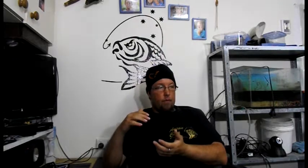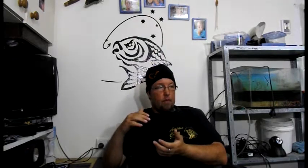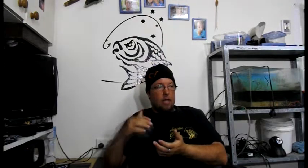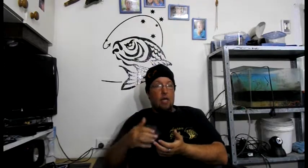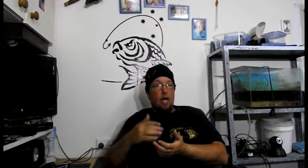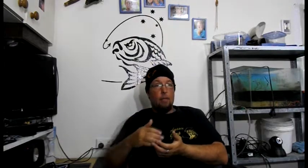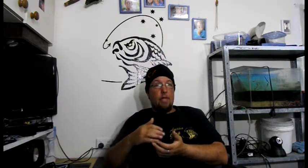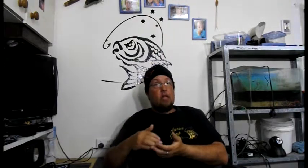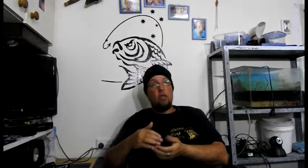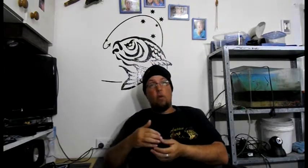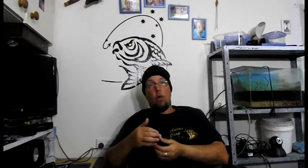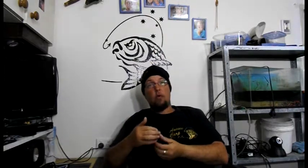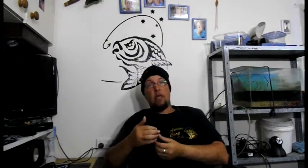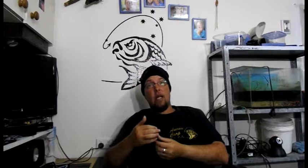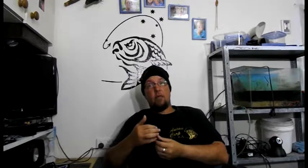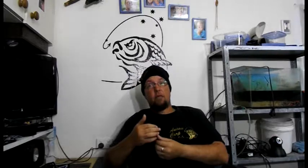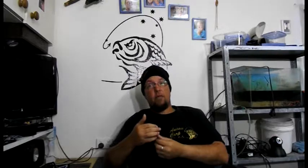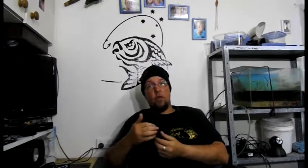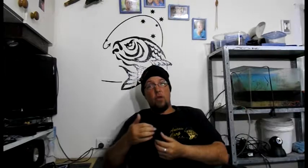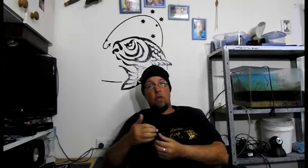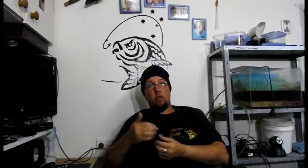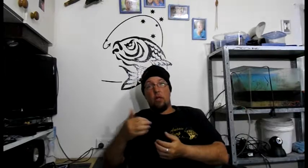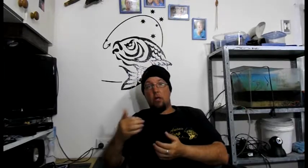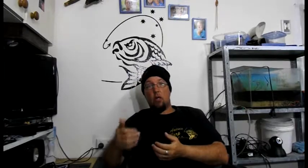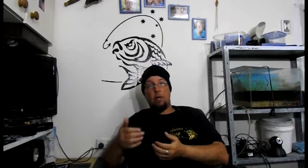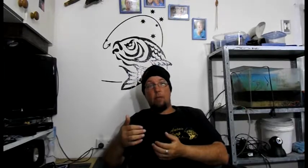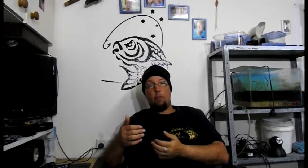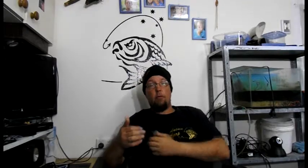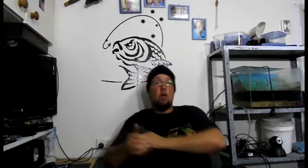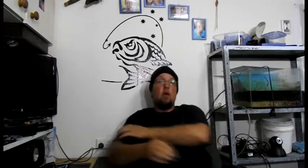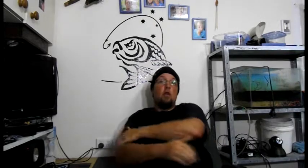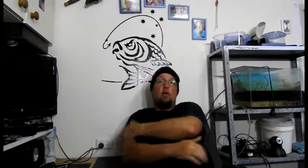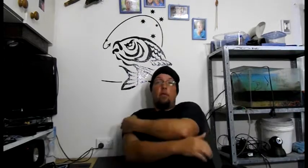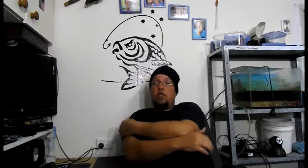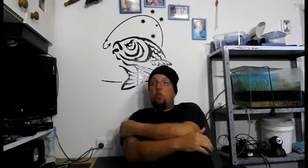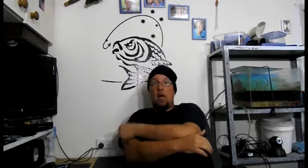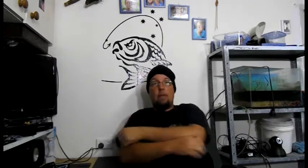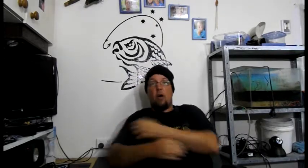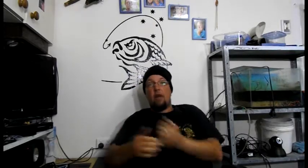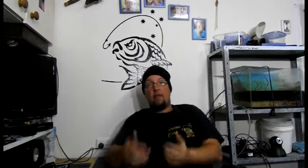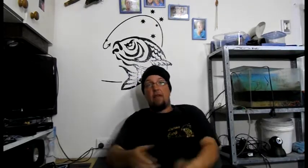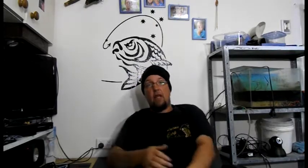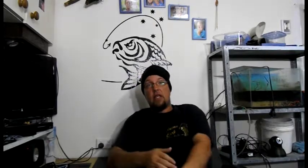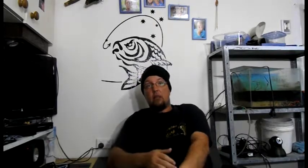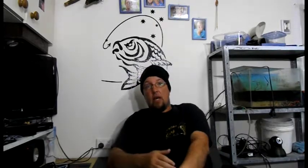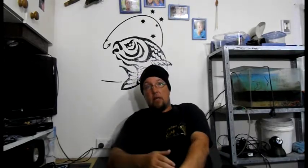Charlie Carp is actually quite a renowned fertilizer. A lot of people swear by it for their vegetable gardens.